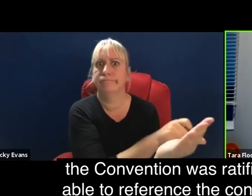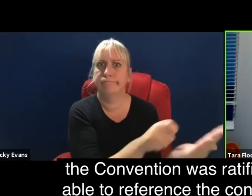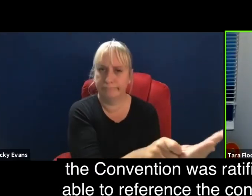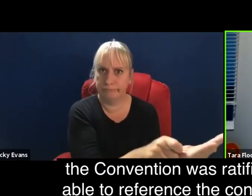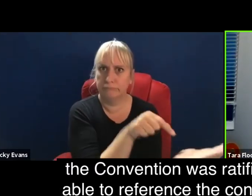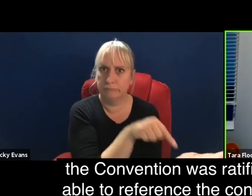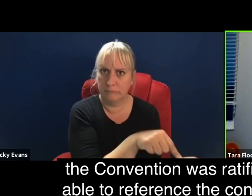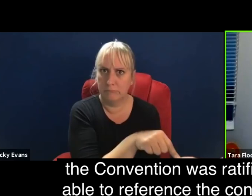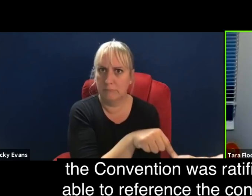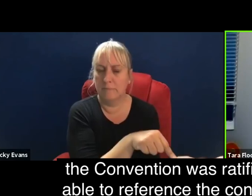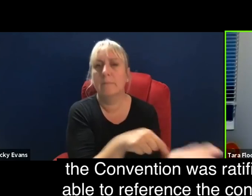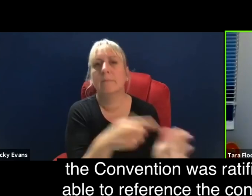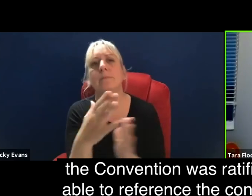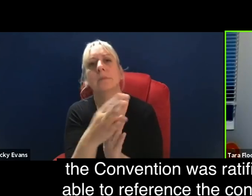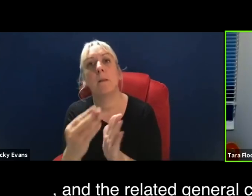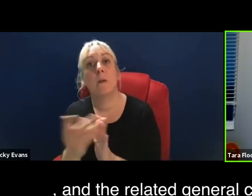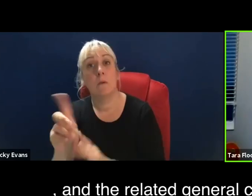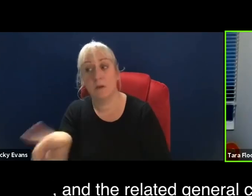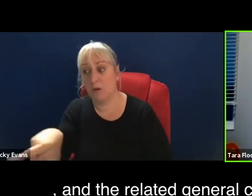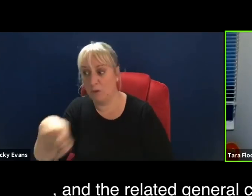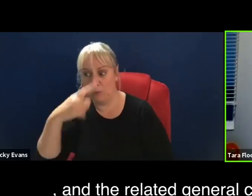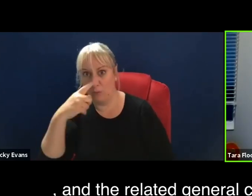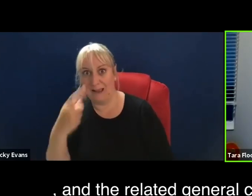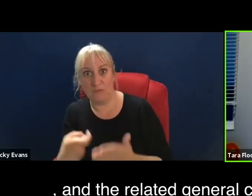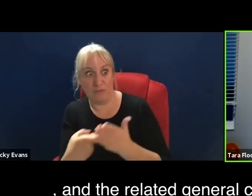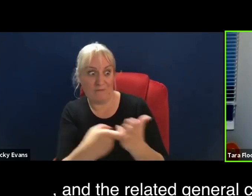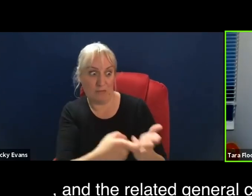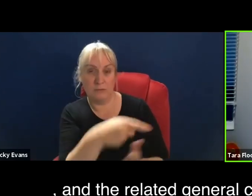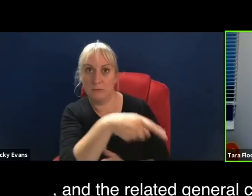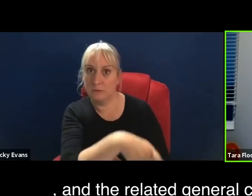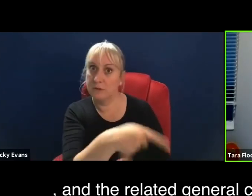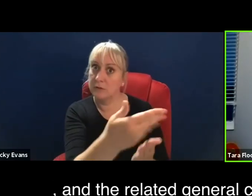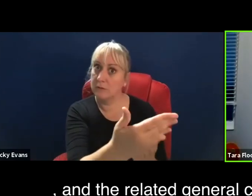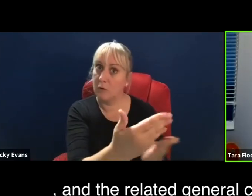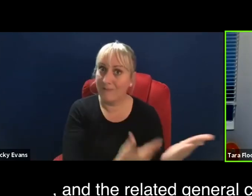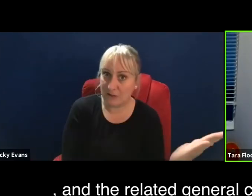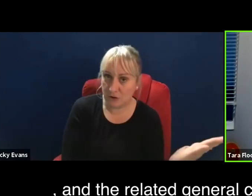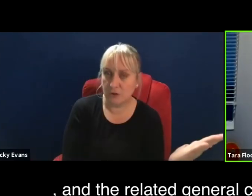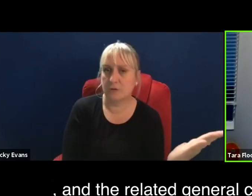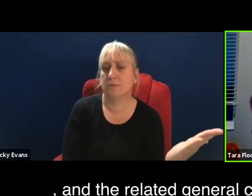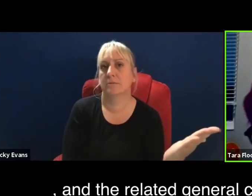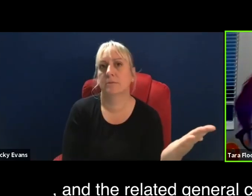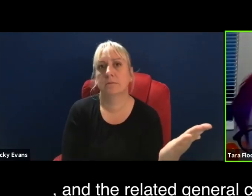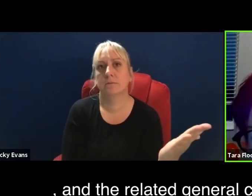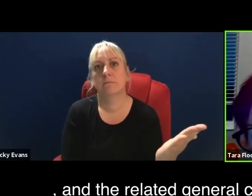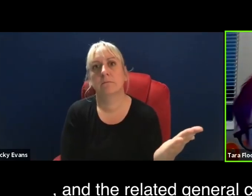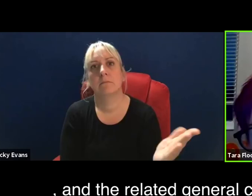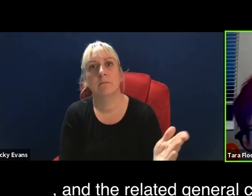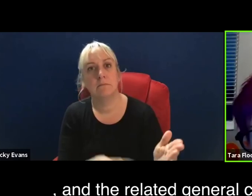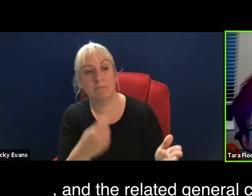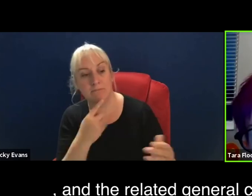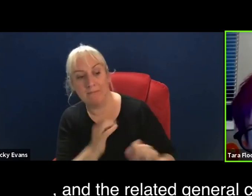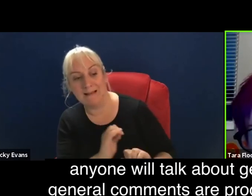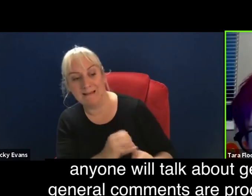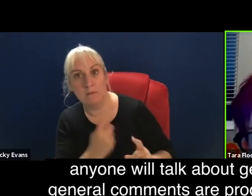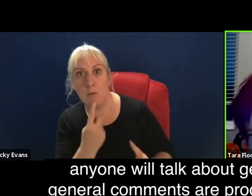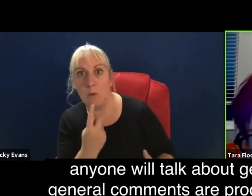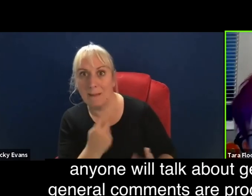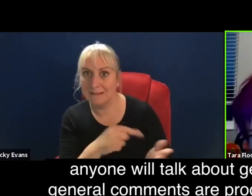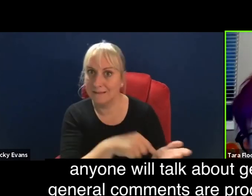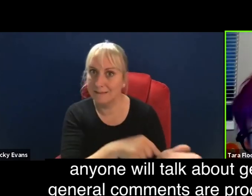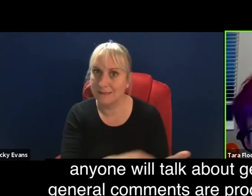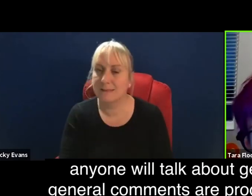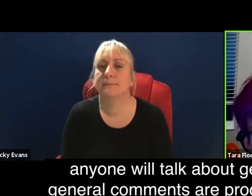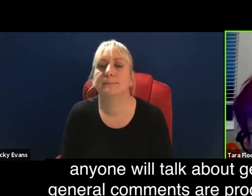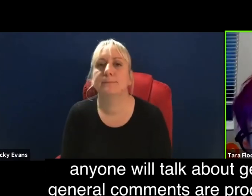We've been able to reference the convention as well as specific articles and the related general comments. Just general comments,